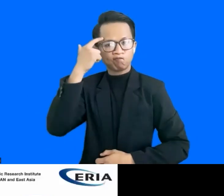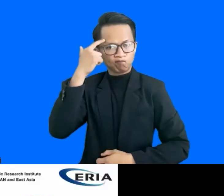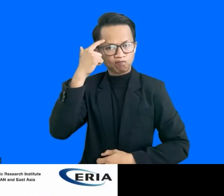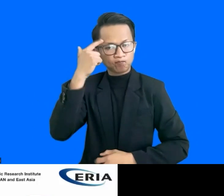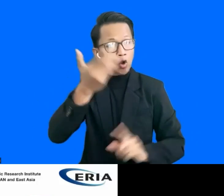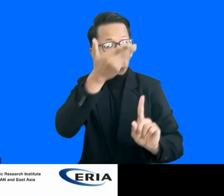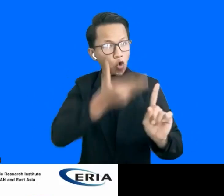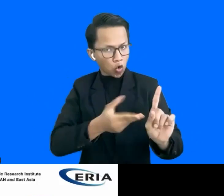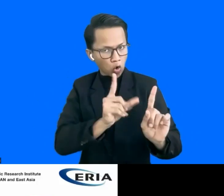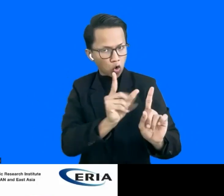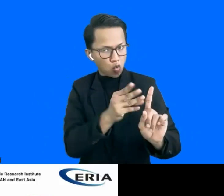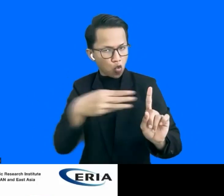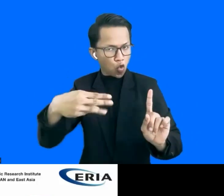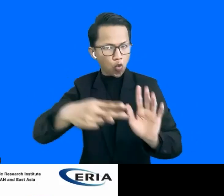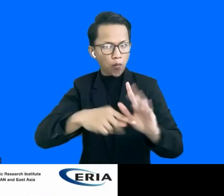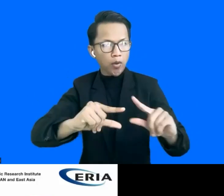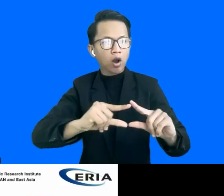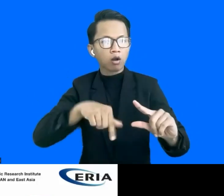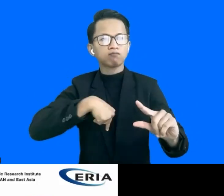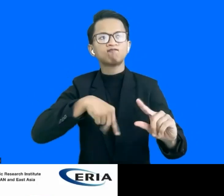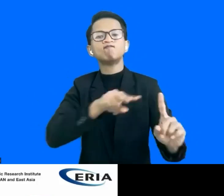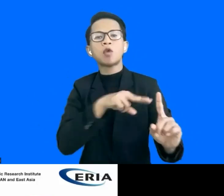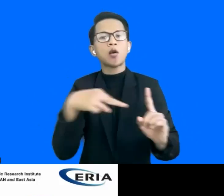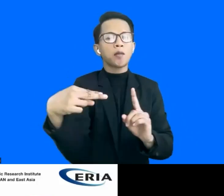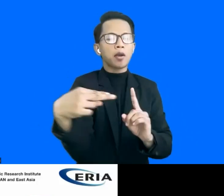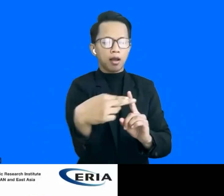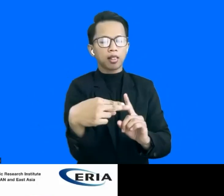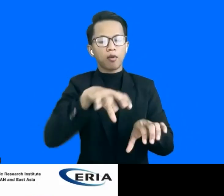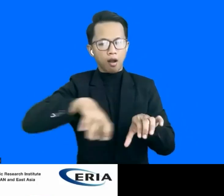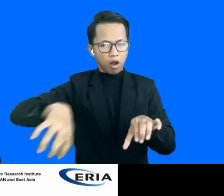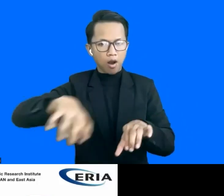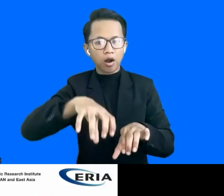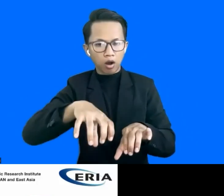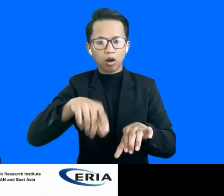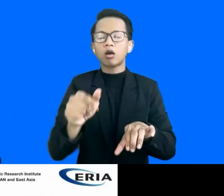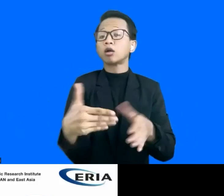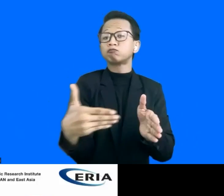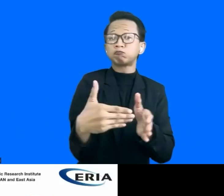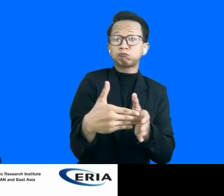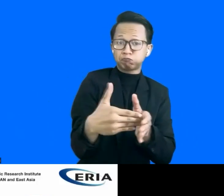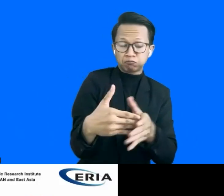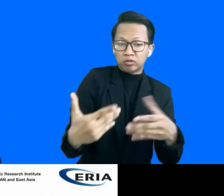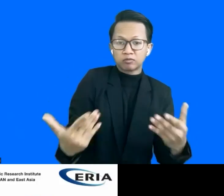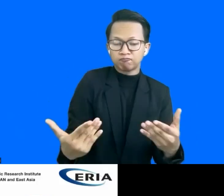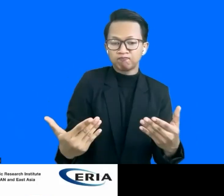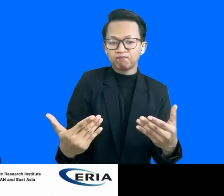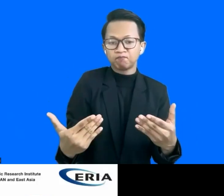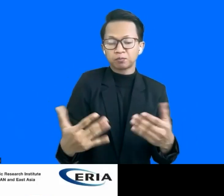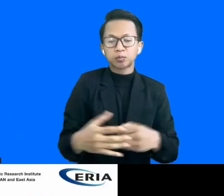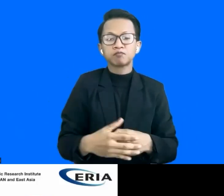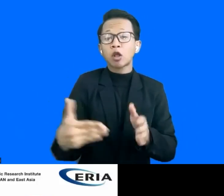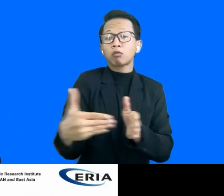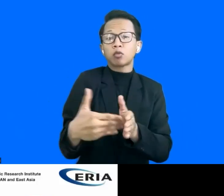already touched upon the regional perspective, challenges, the key barriers that is facing on the persons with